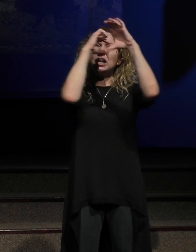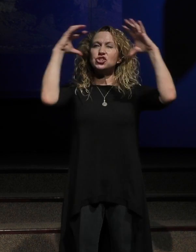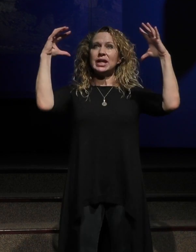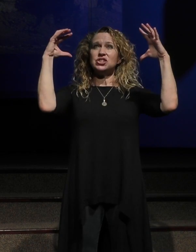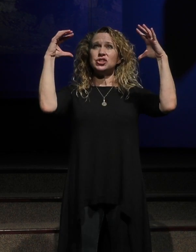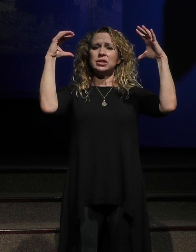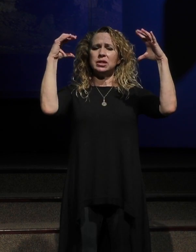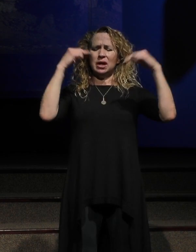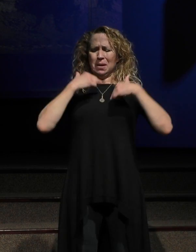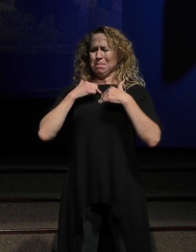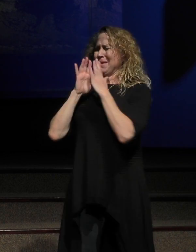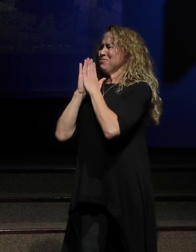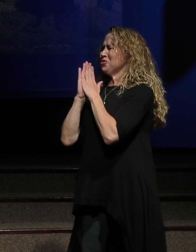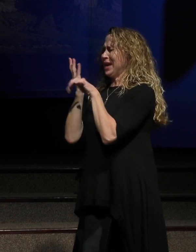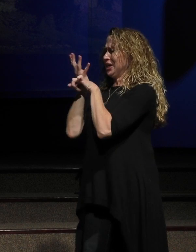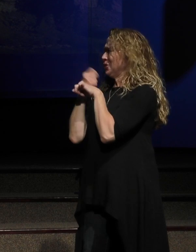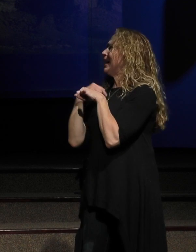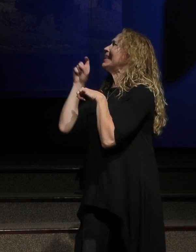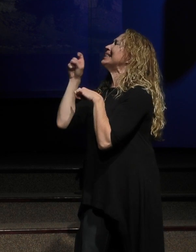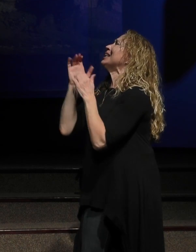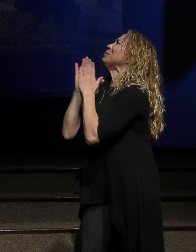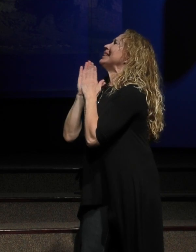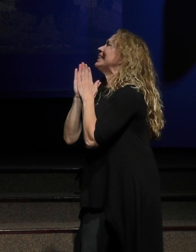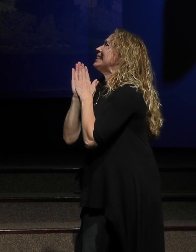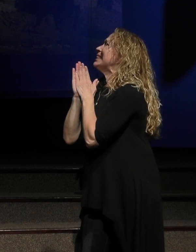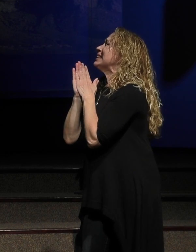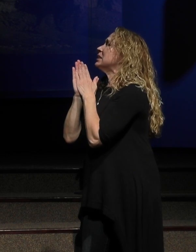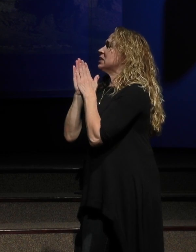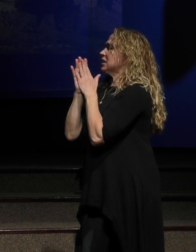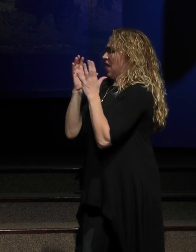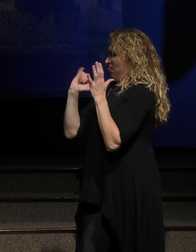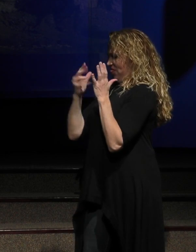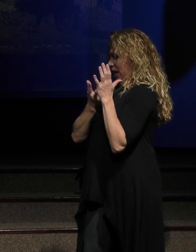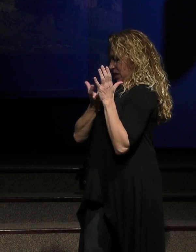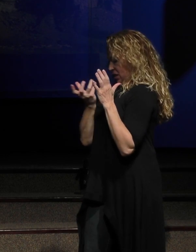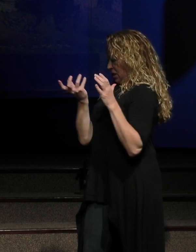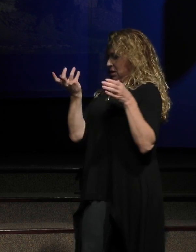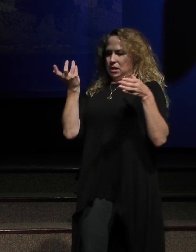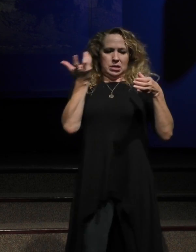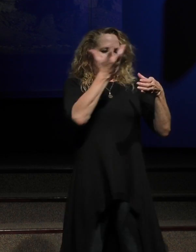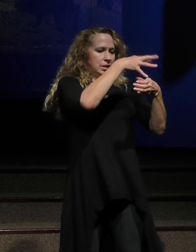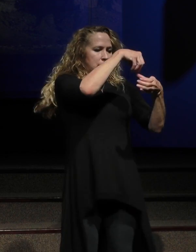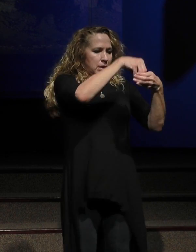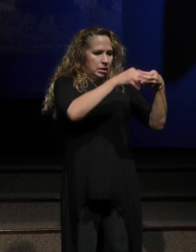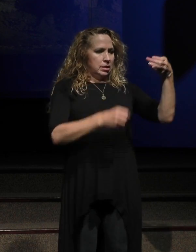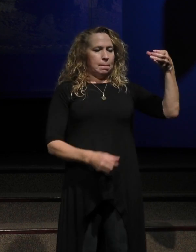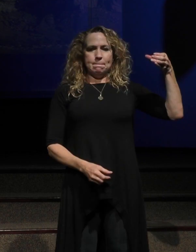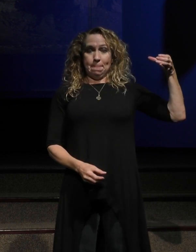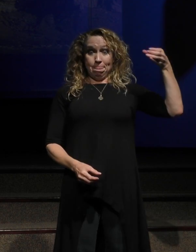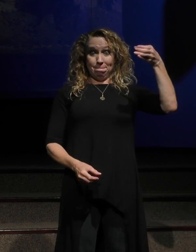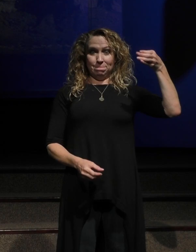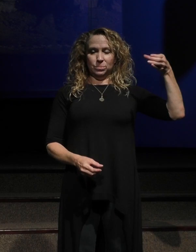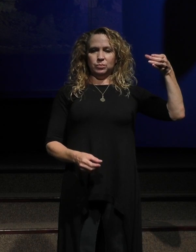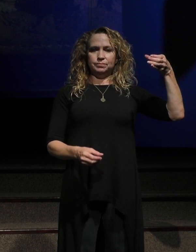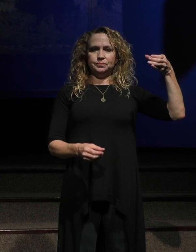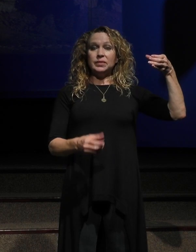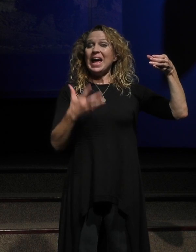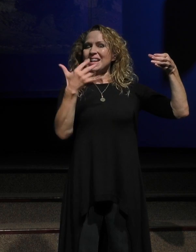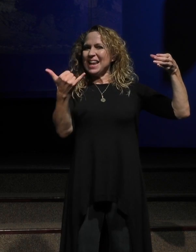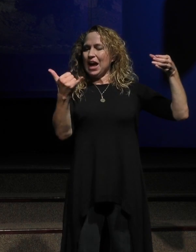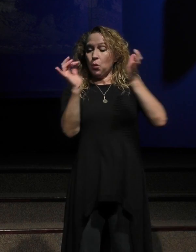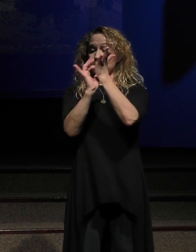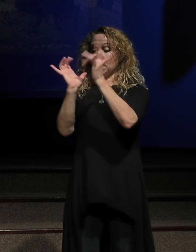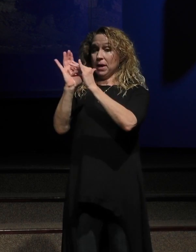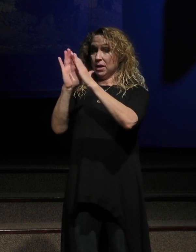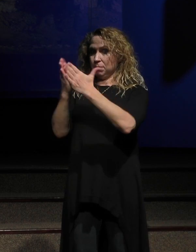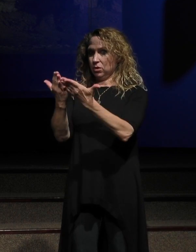putting your desperate prayer right there. And just for the sake of this illustration, and then with, on the other hand, I want you to grab your Bible and I